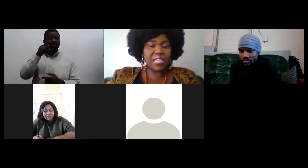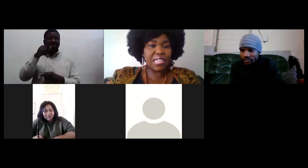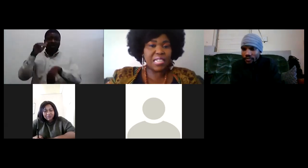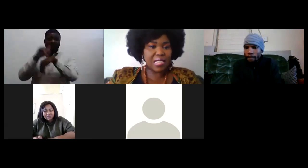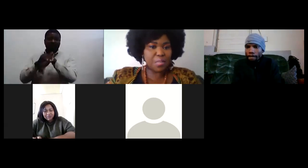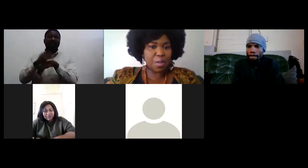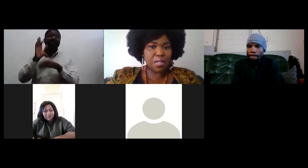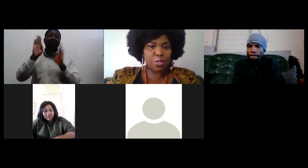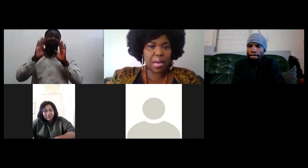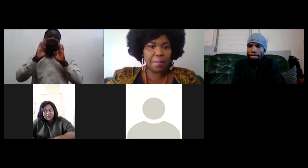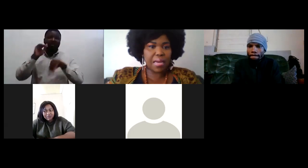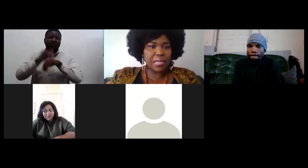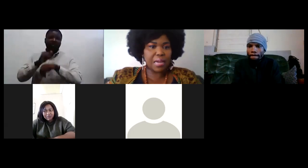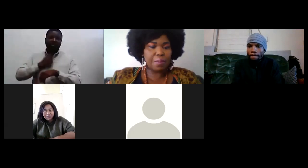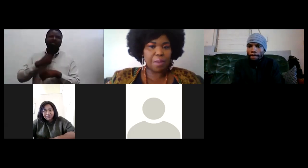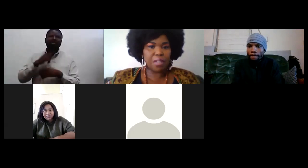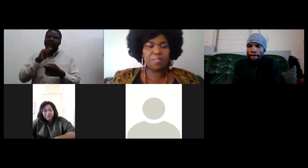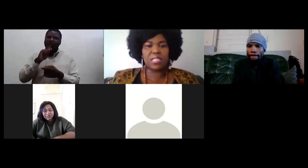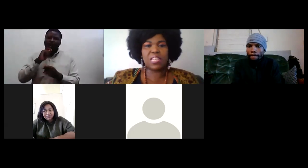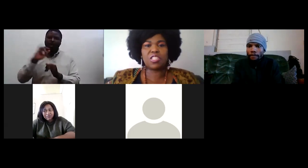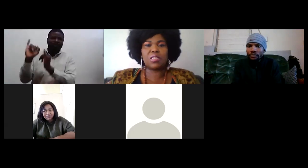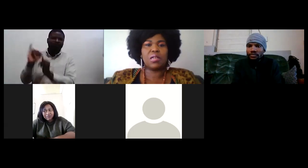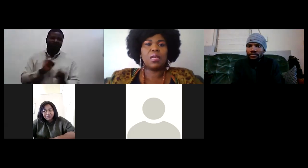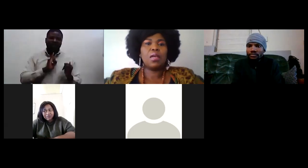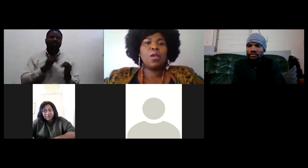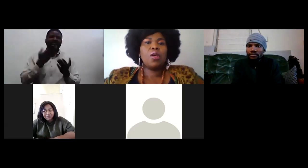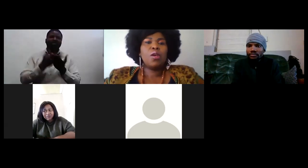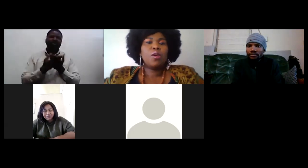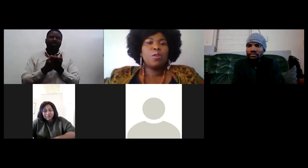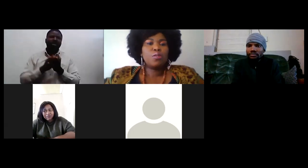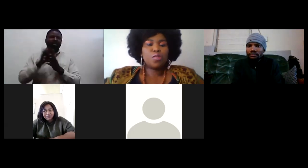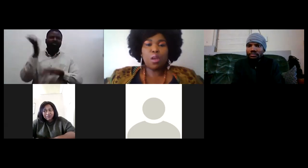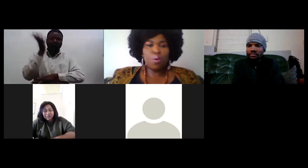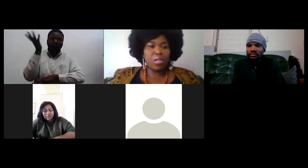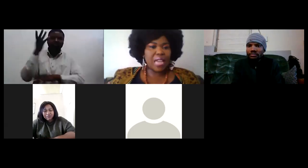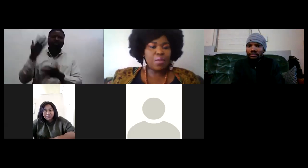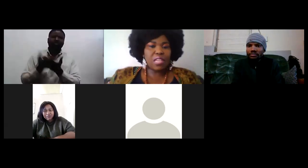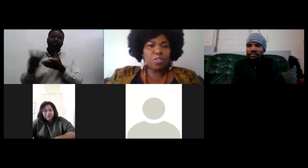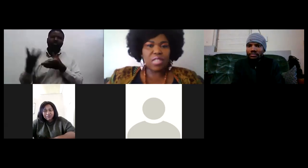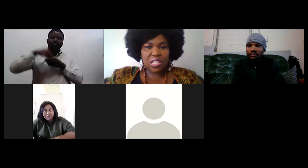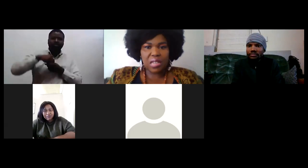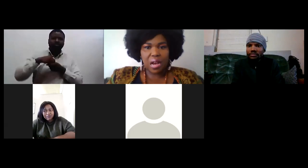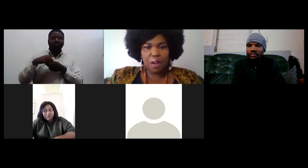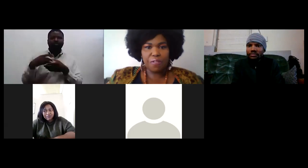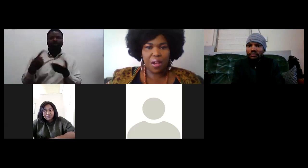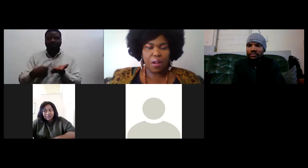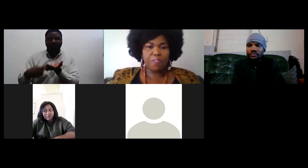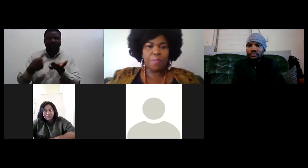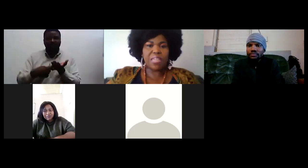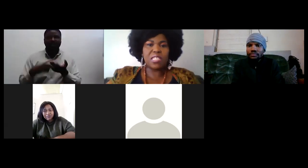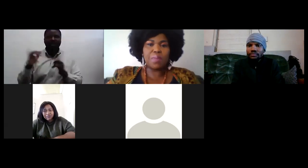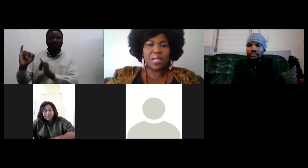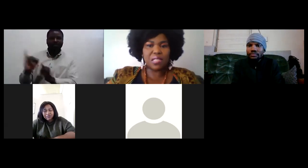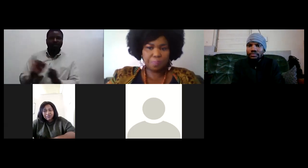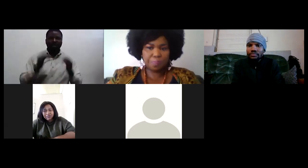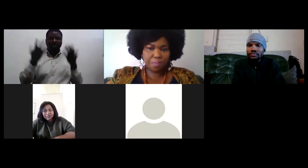also invited her this morning to come and and be part of the session so we're done with the introduction of uh of